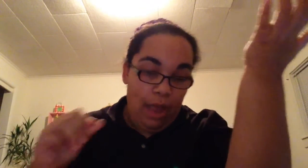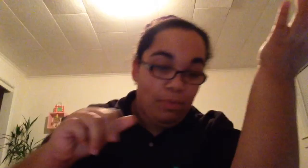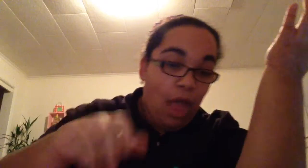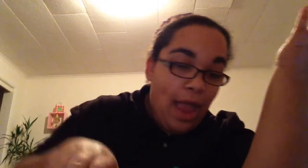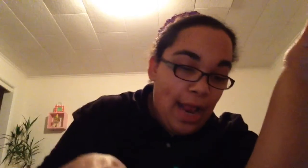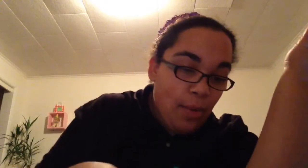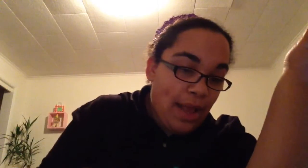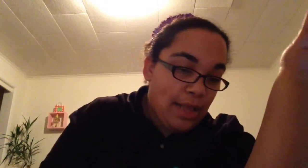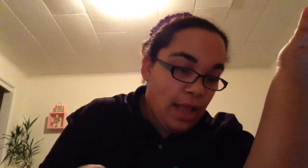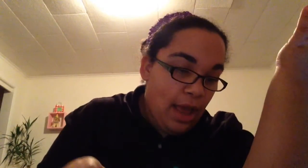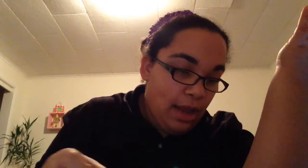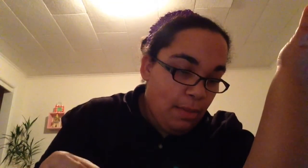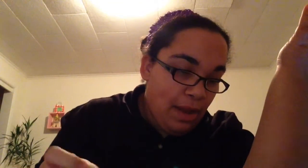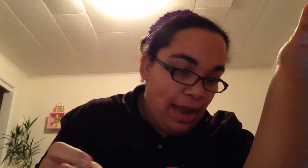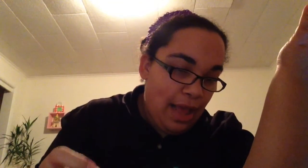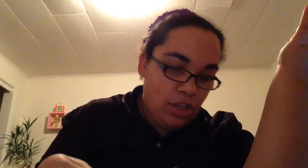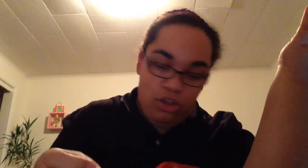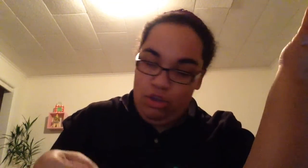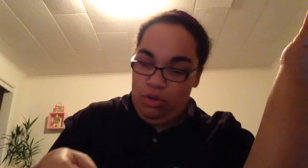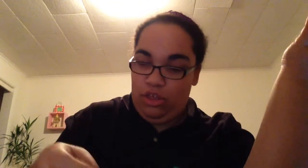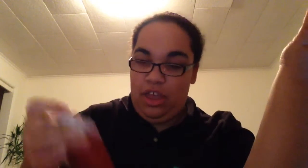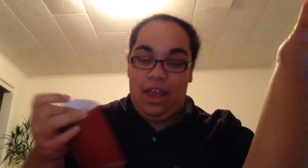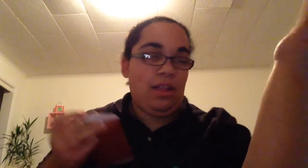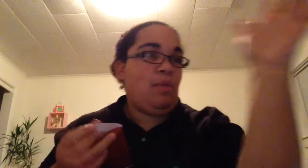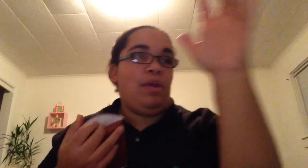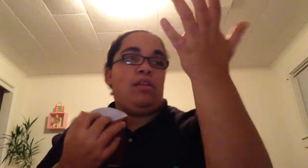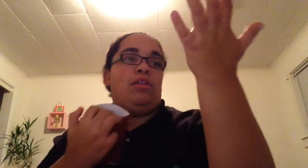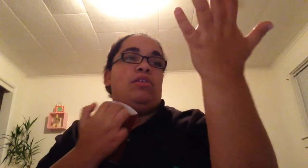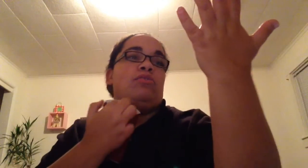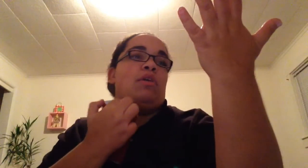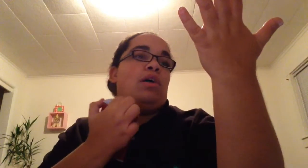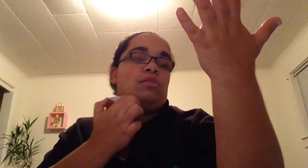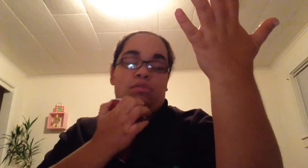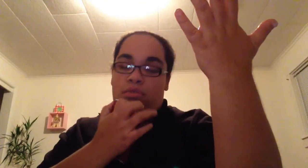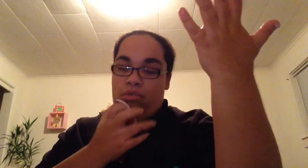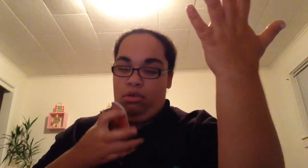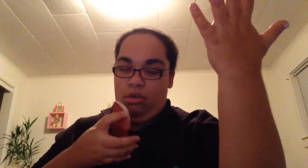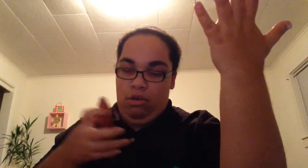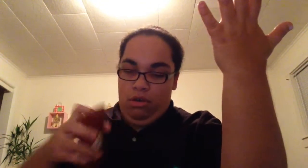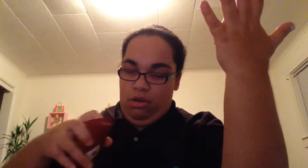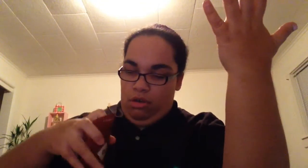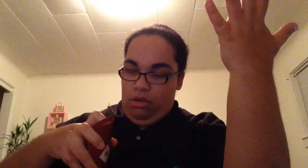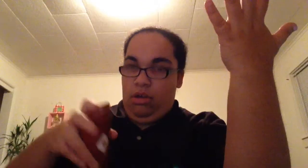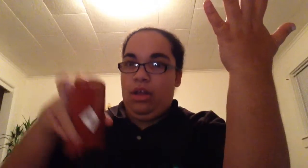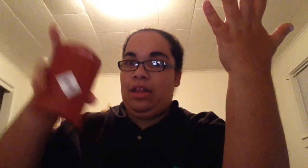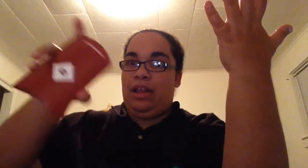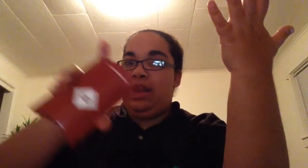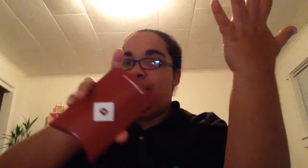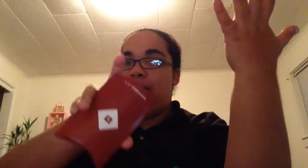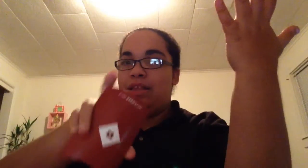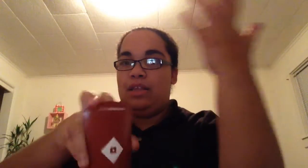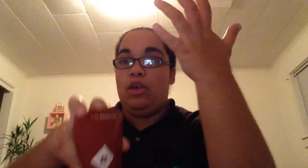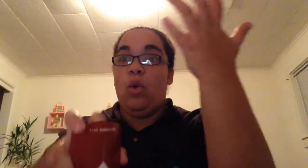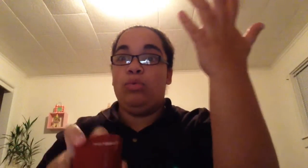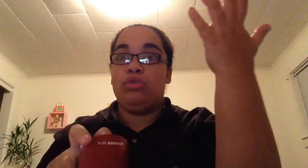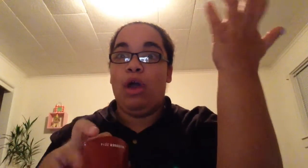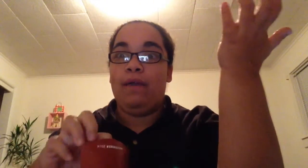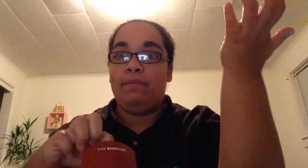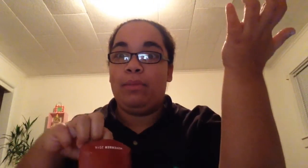okay anyway and then my last two things let me have to be let us zwei this and this Oops, sorry, I'm